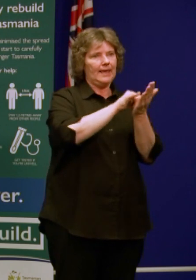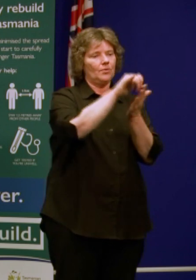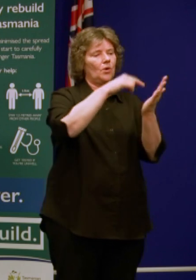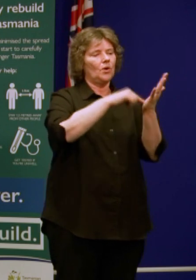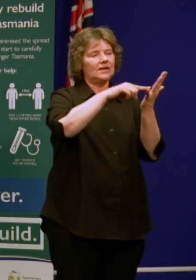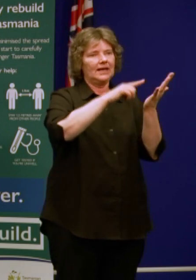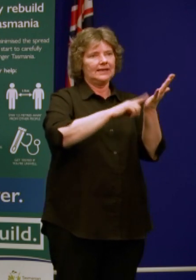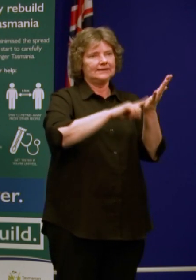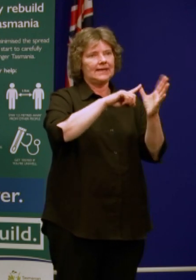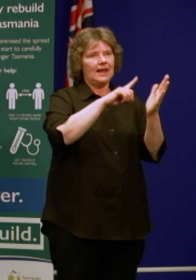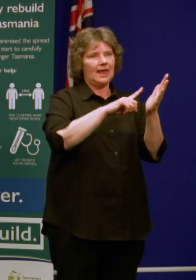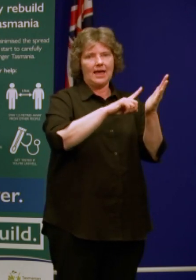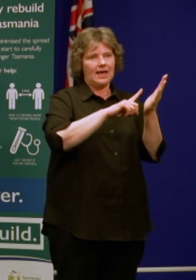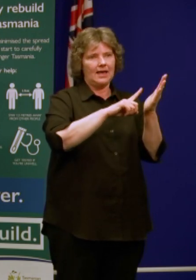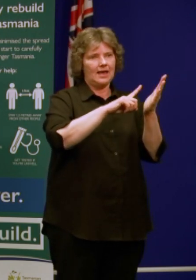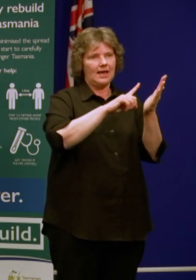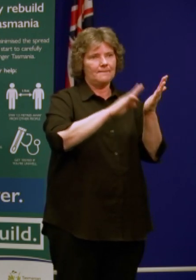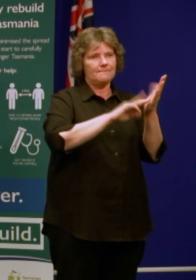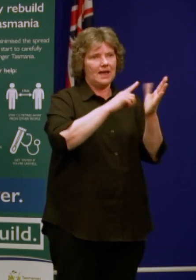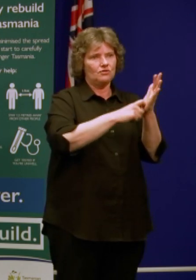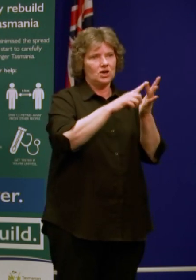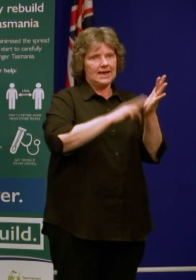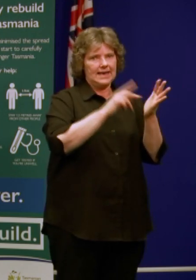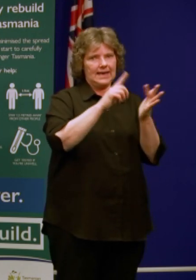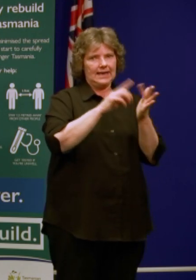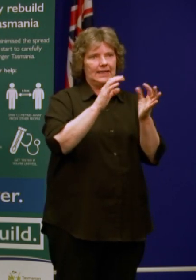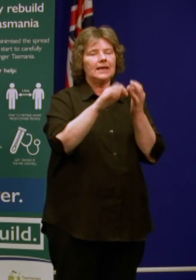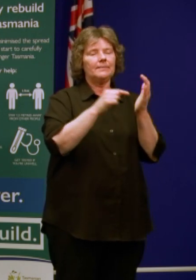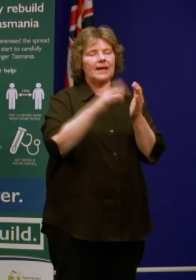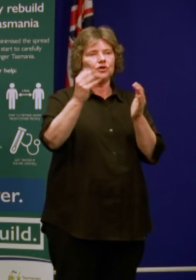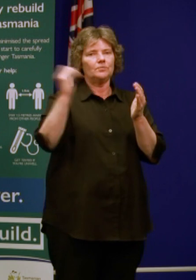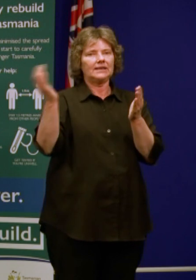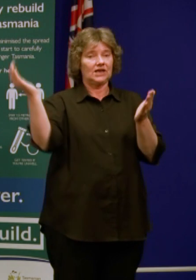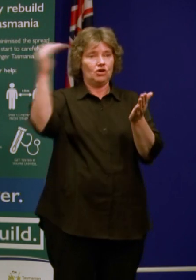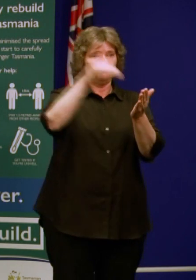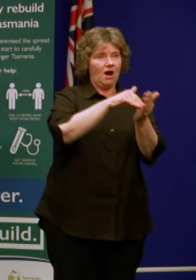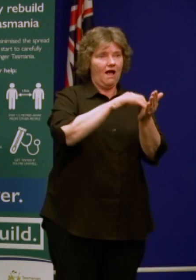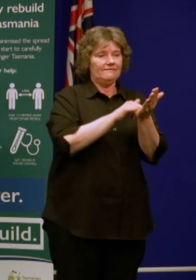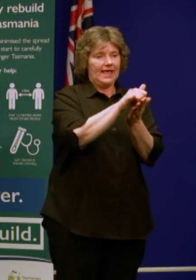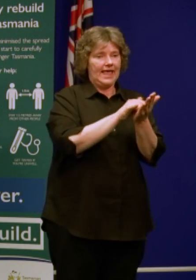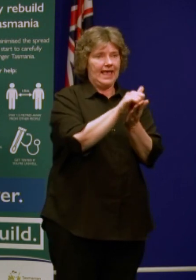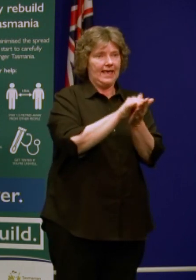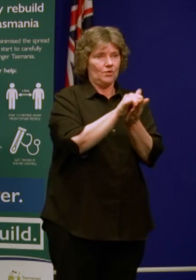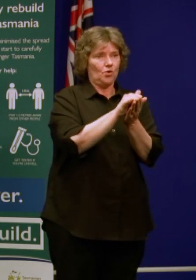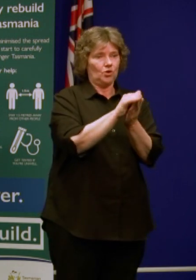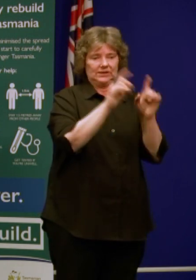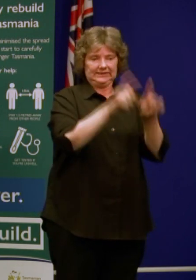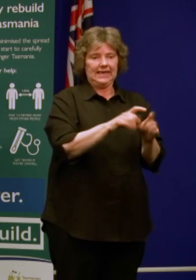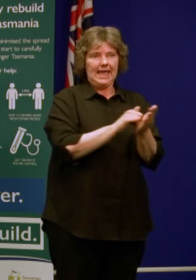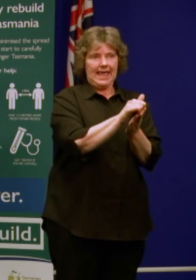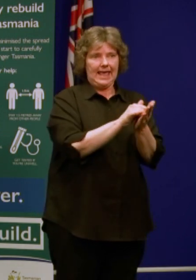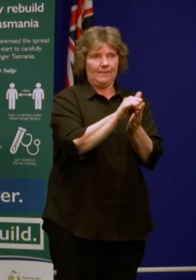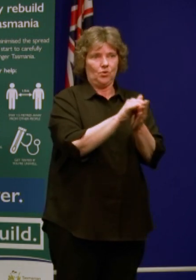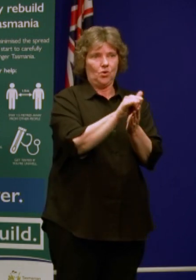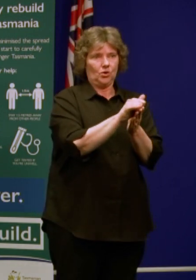do so directly and do not leave the airport. In terms of the spirits, our rules are